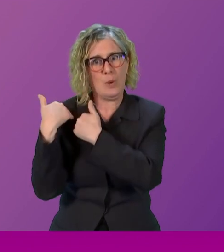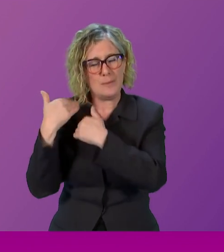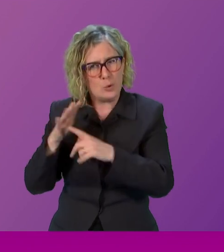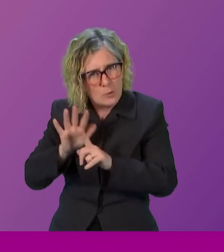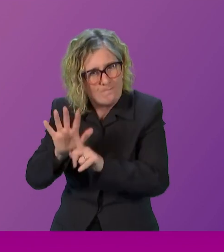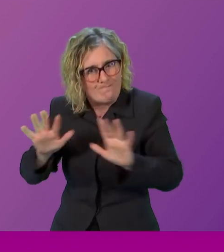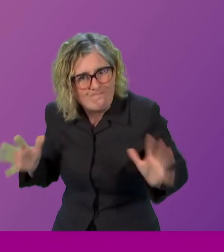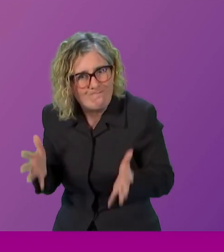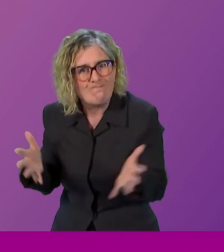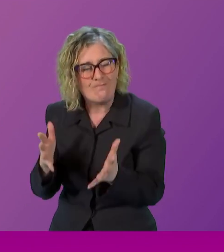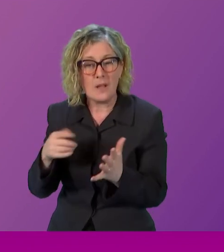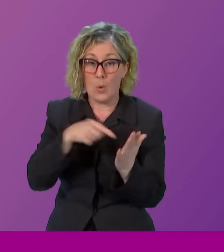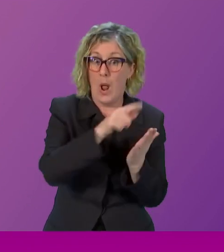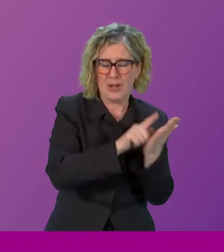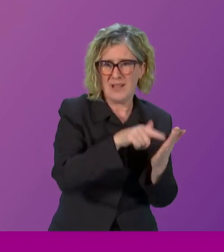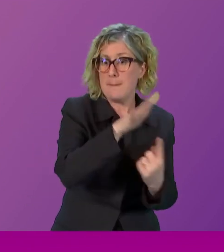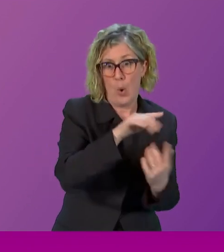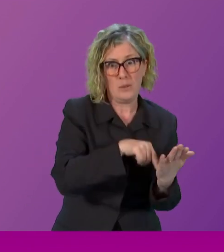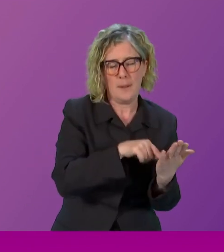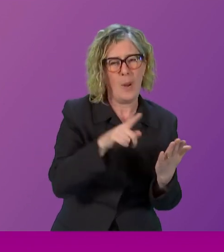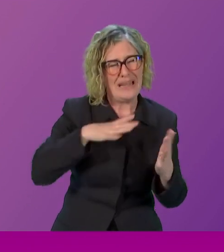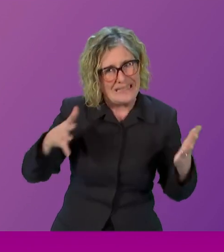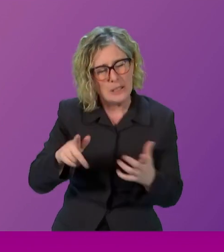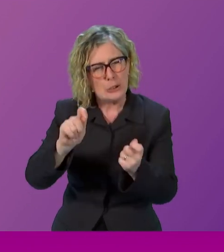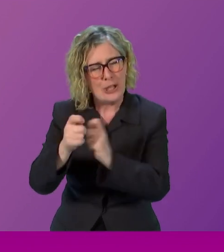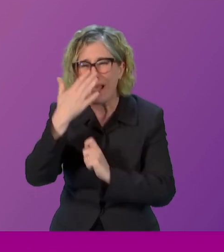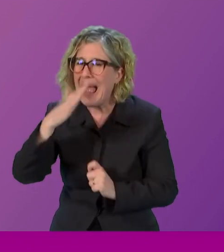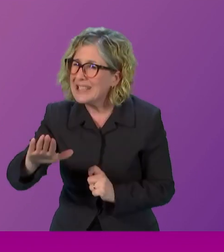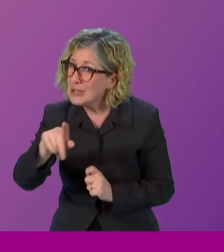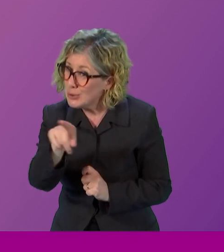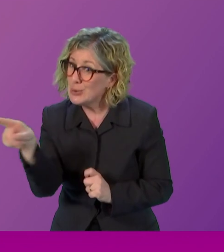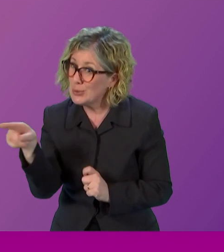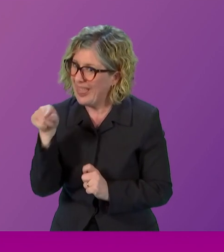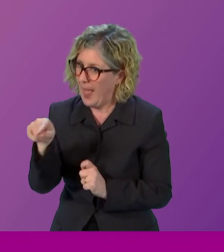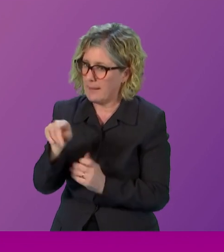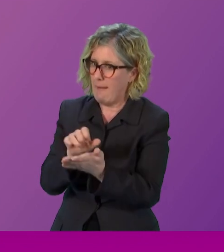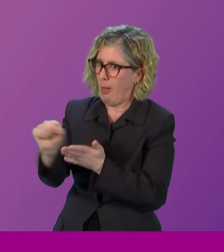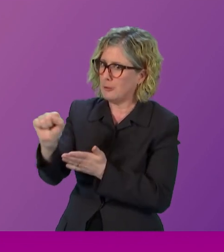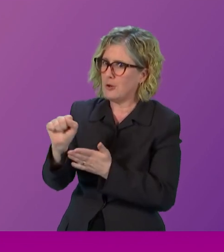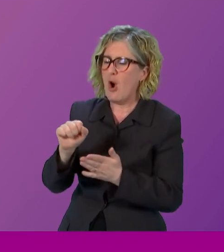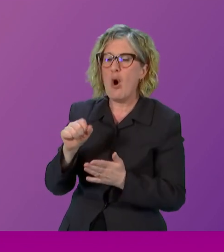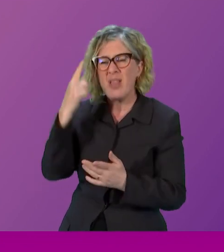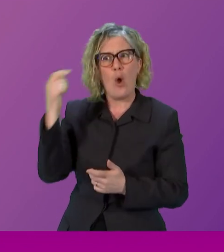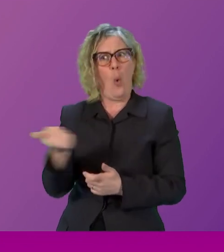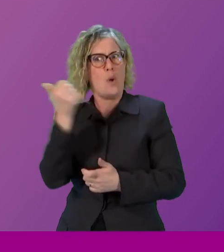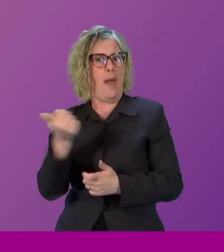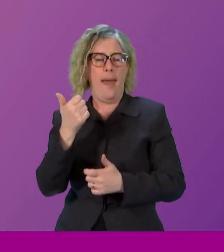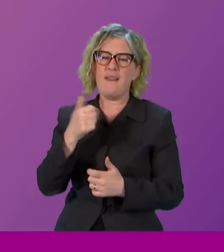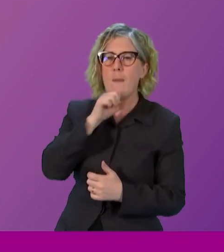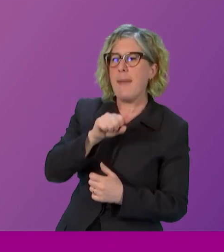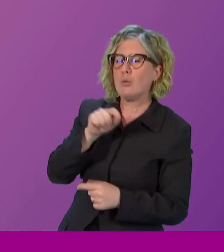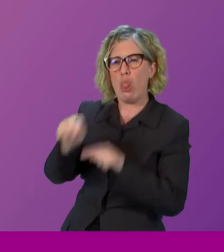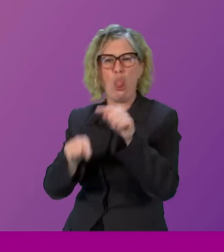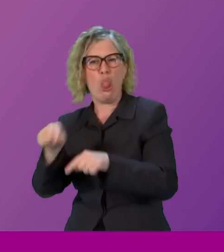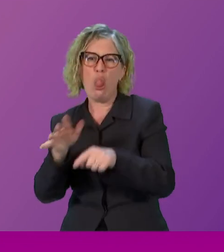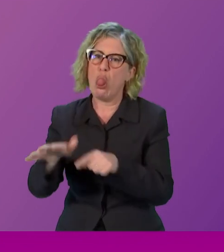but it's attitudinal and cultural change that we need to keep enforcing and working away at as well. Thank you